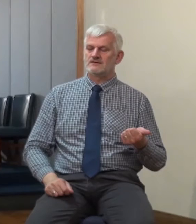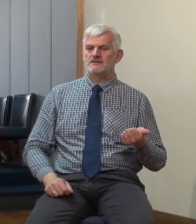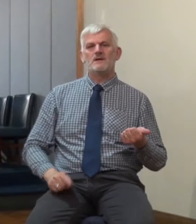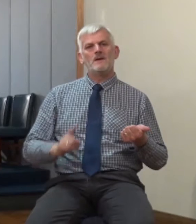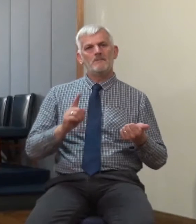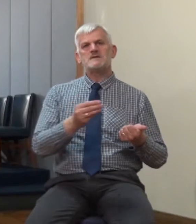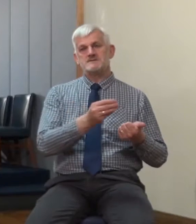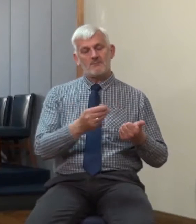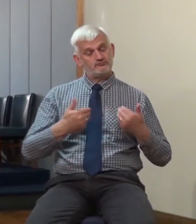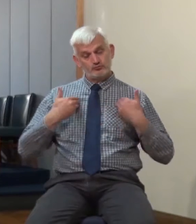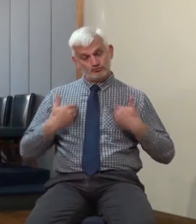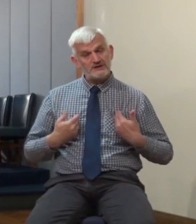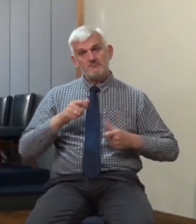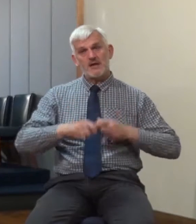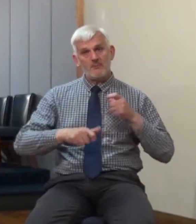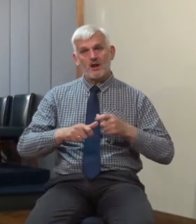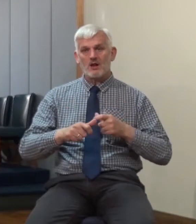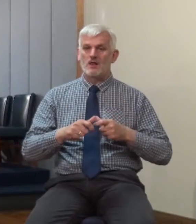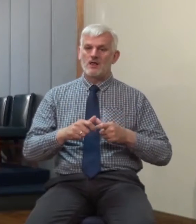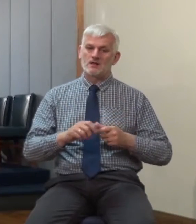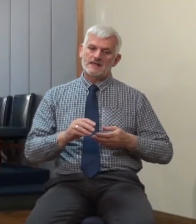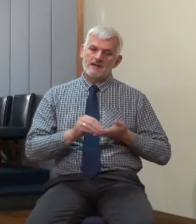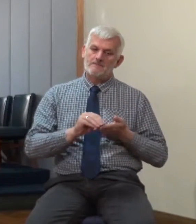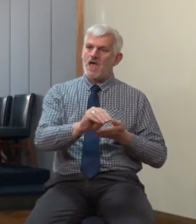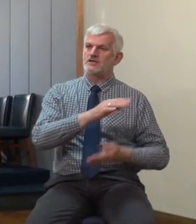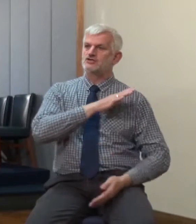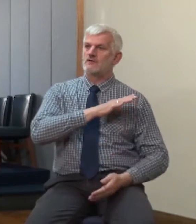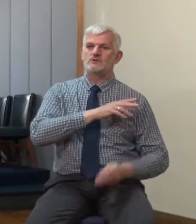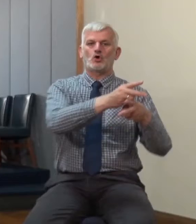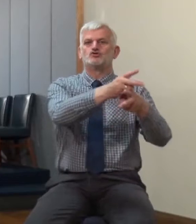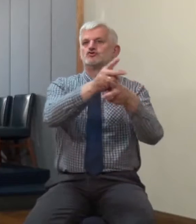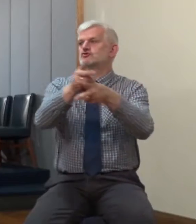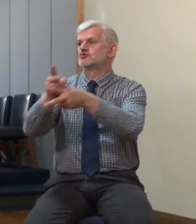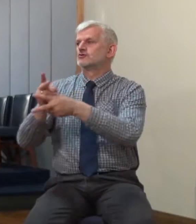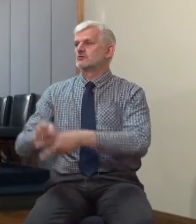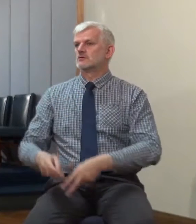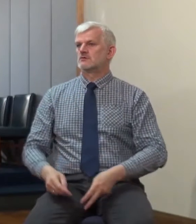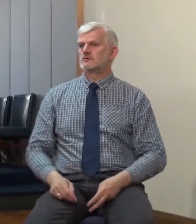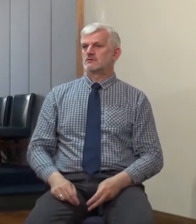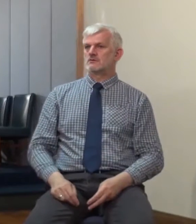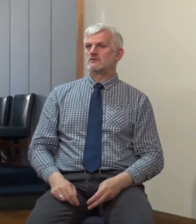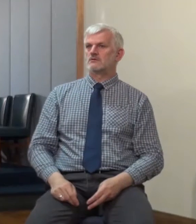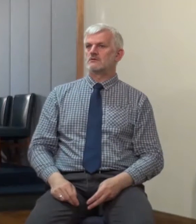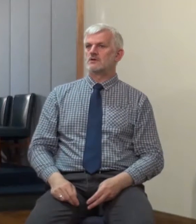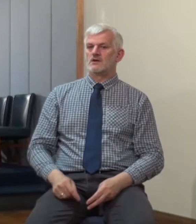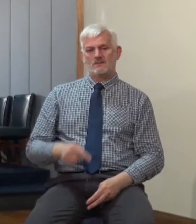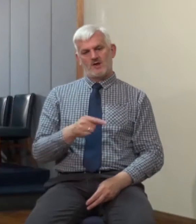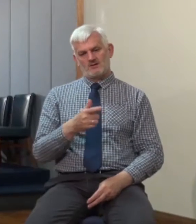the stores that would feed their families and provide a trading margin for future months. So it was all serious loss.